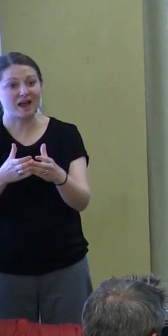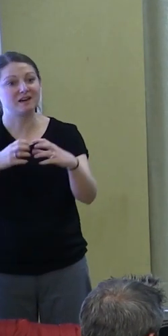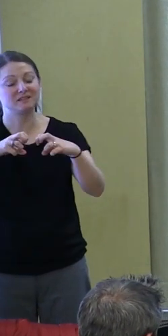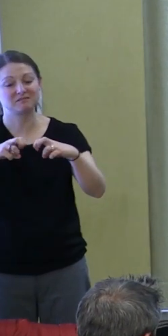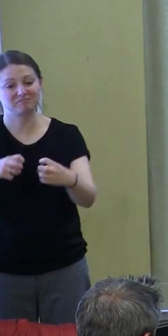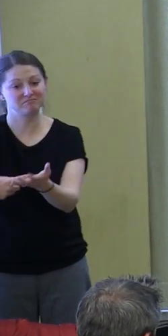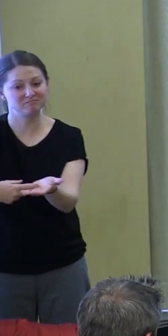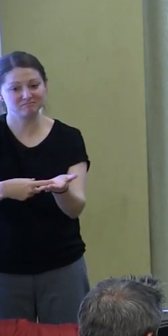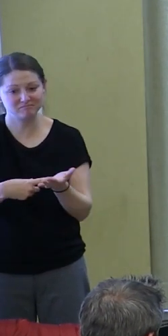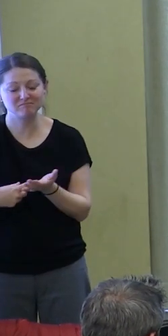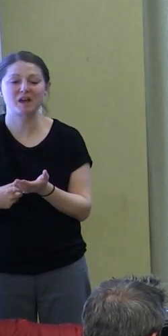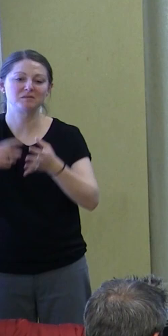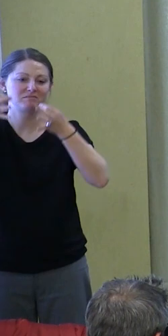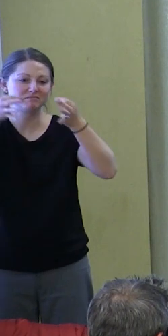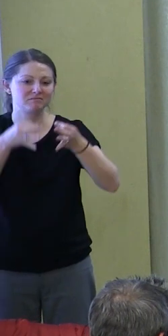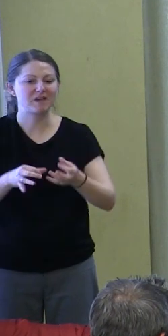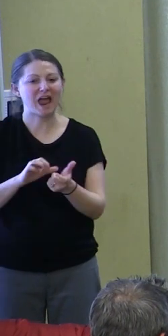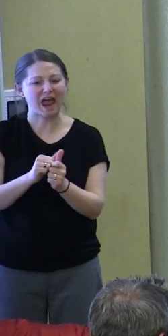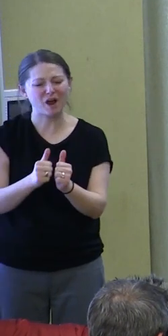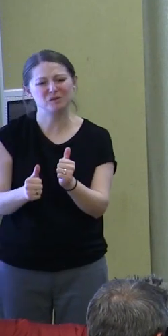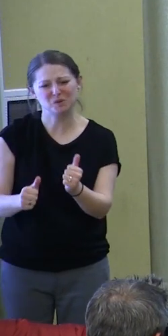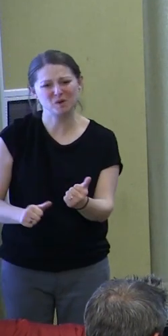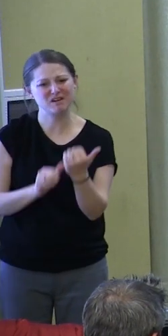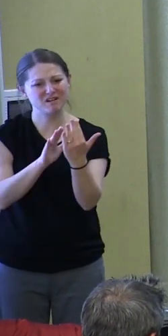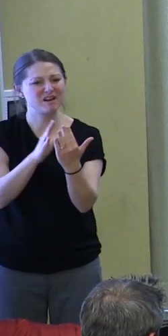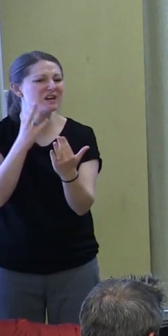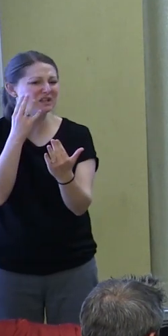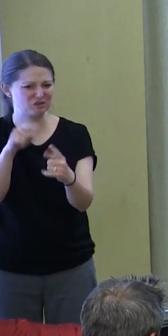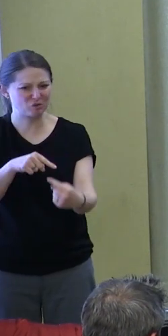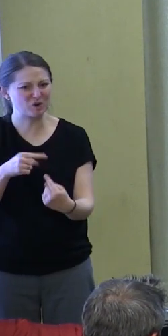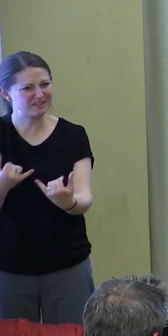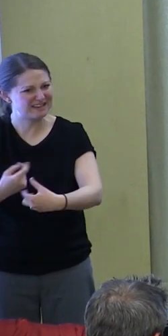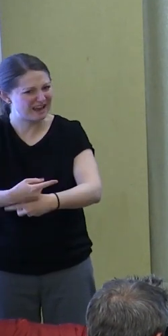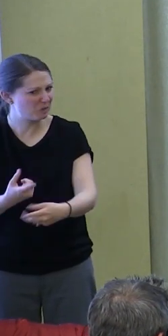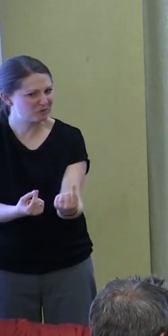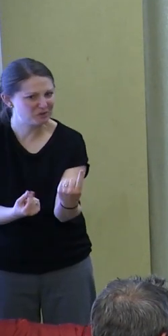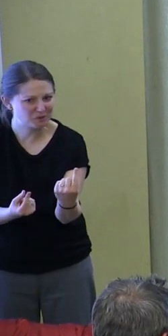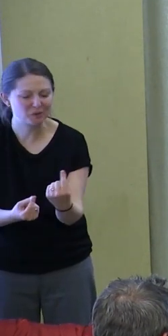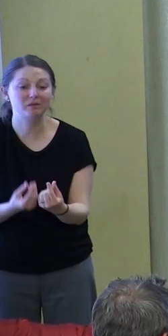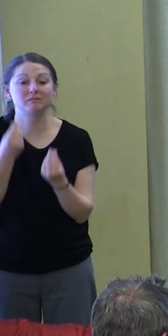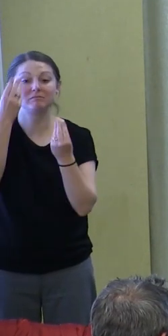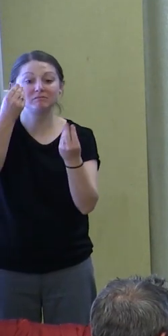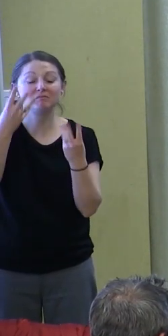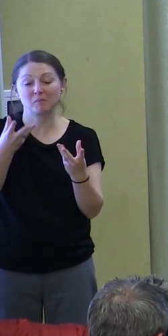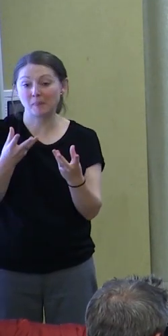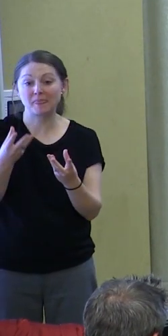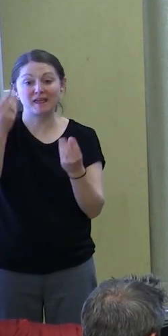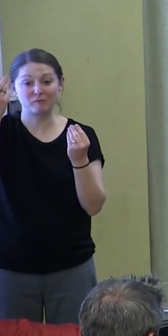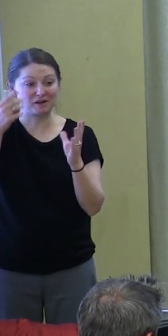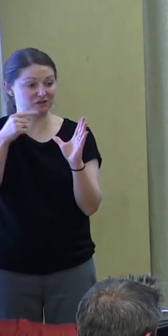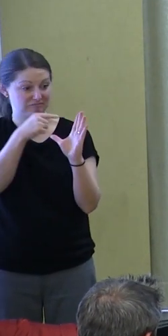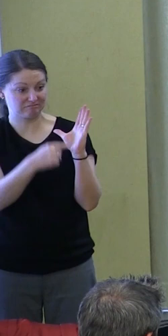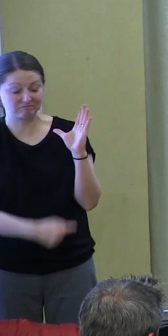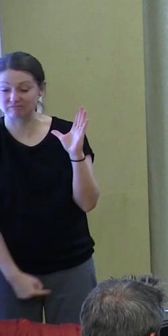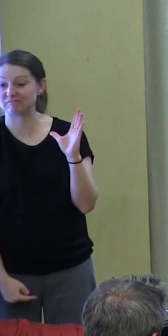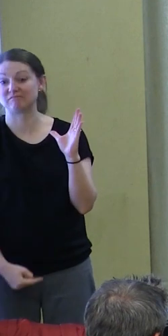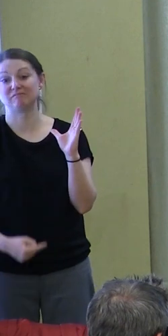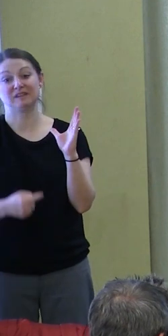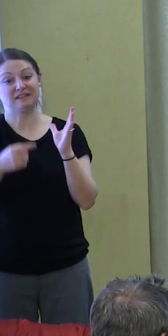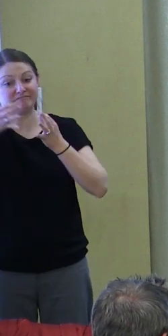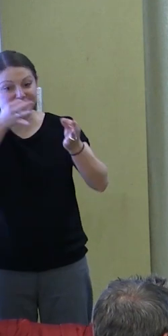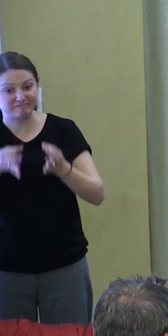understanding of how do we get to this struggle today. I'm giving them data to interpret the current situation.